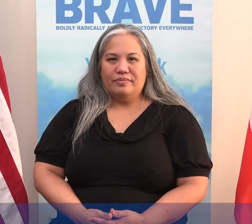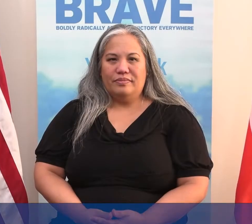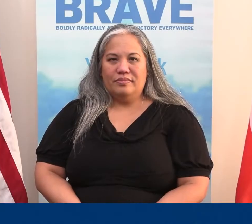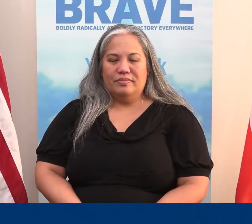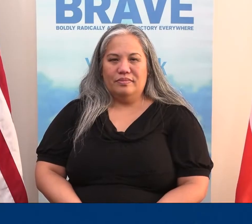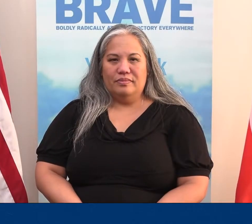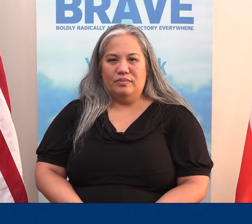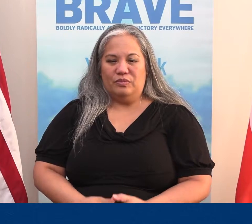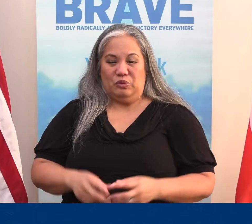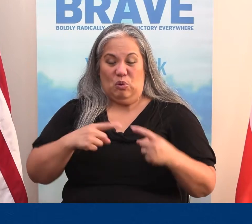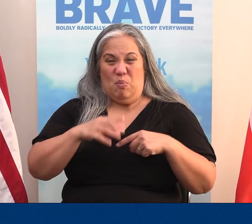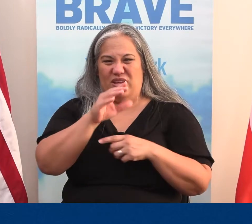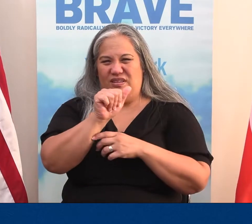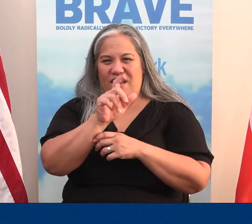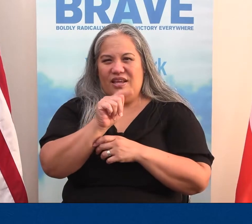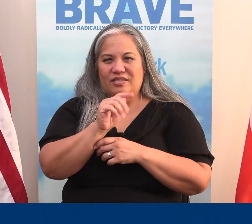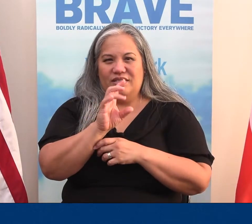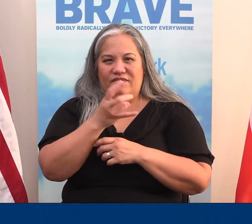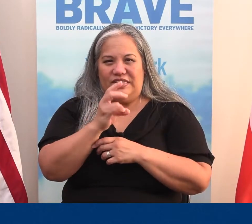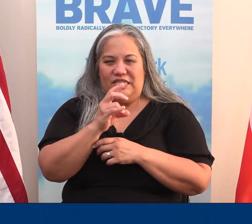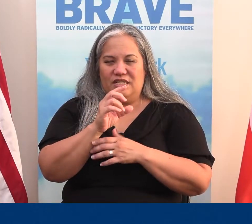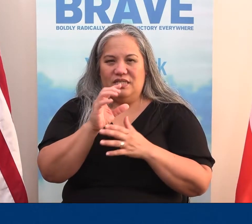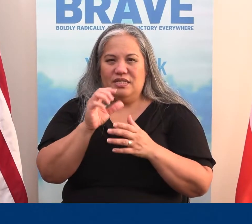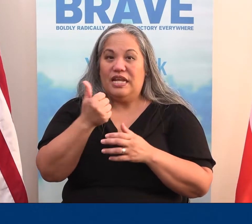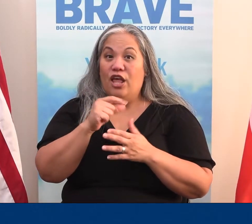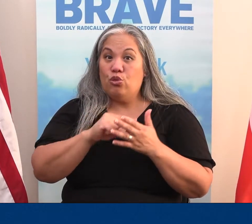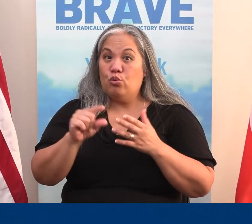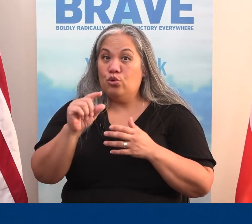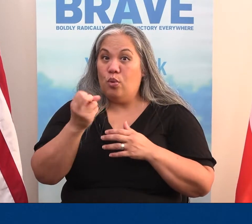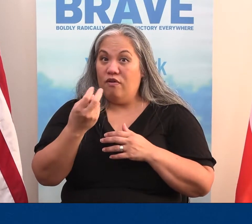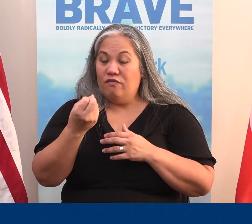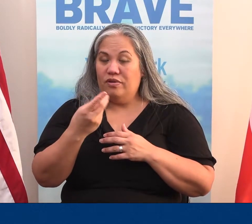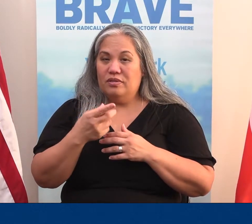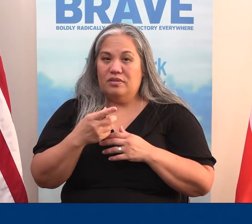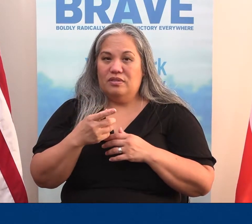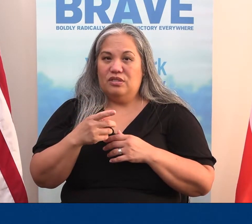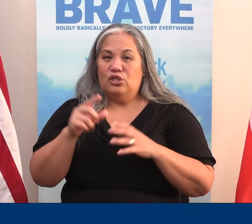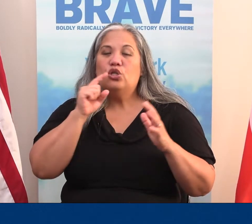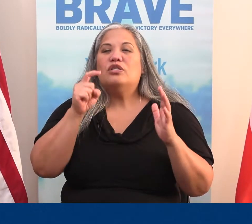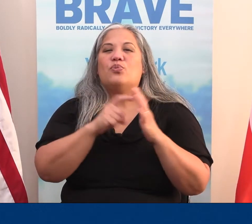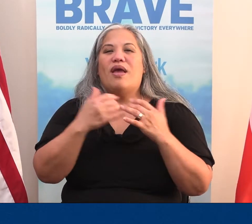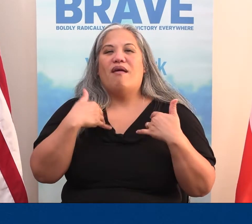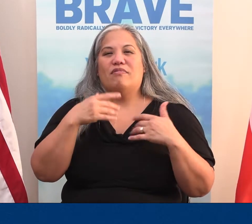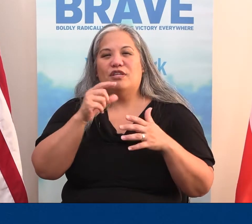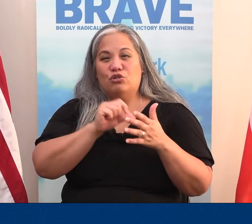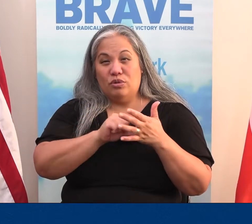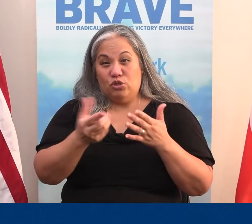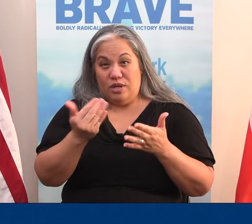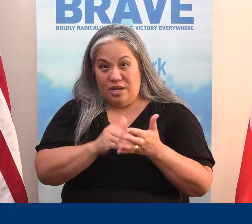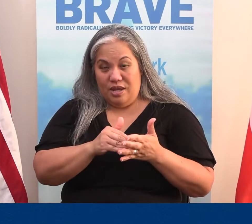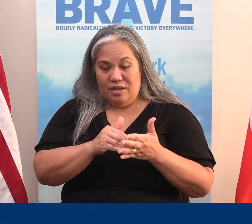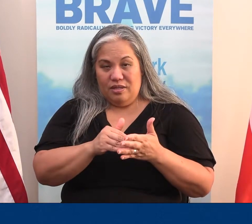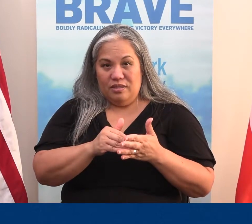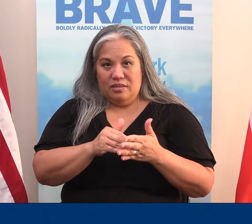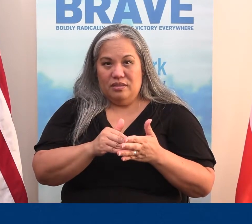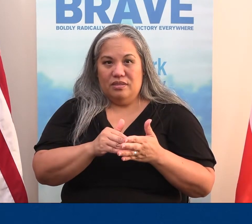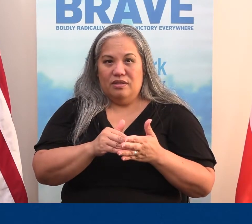Let's go back to Acts 17, 10-12. Notice we have this scripture again. In verse 10.